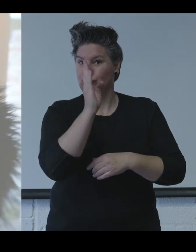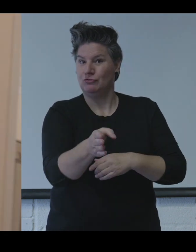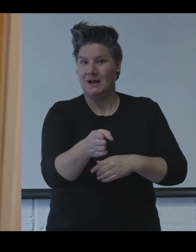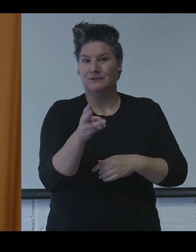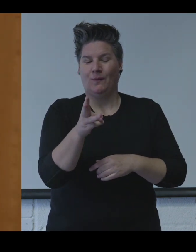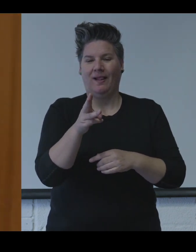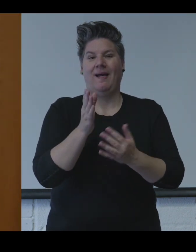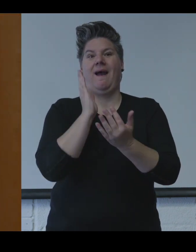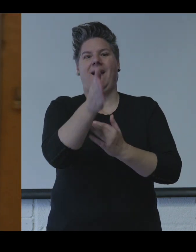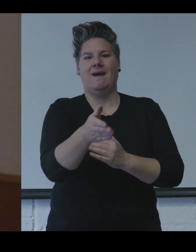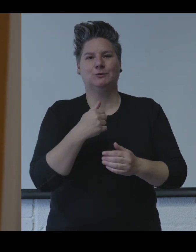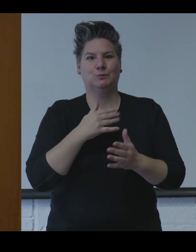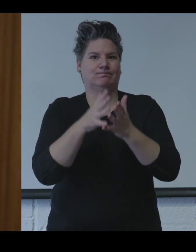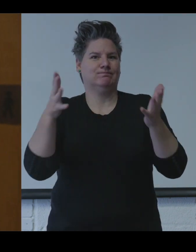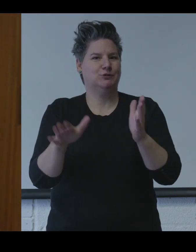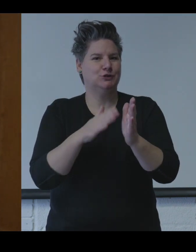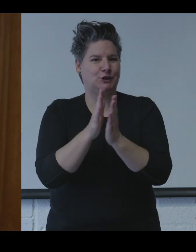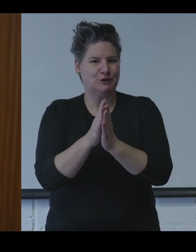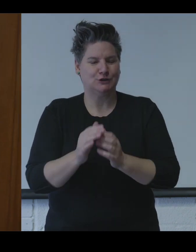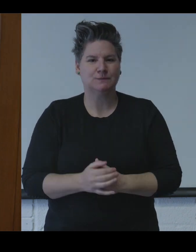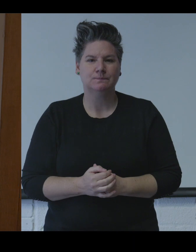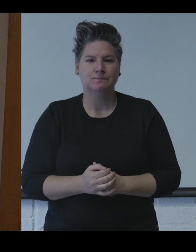On the right-hand side is an accessible toilet.